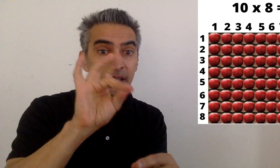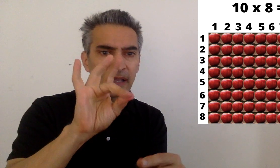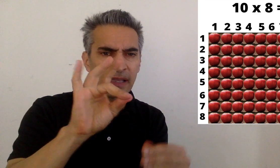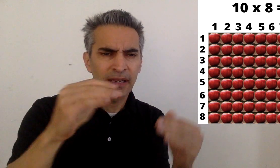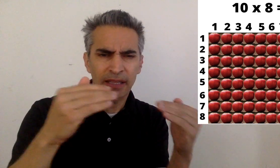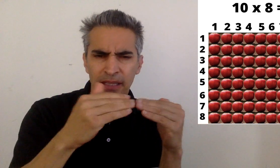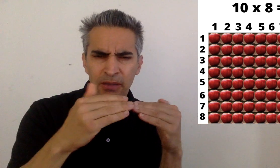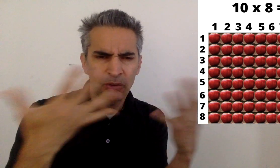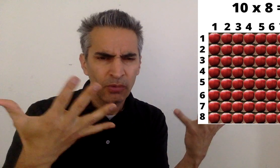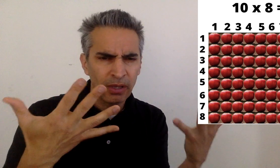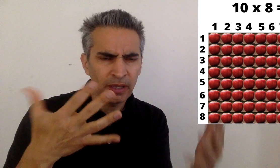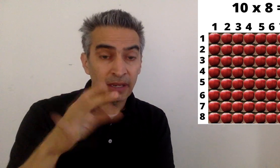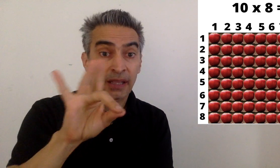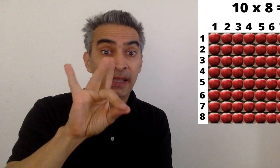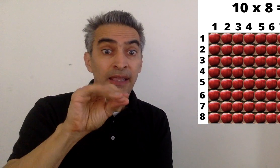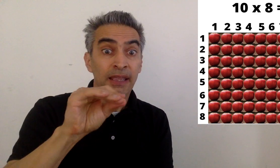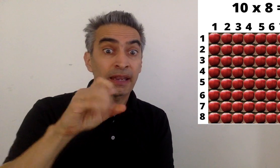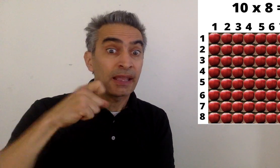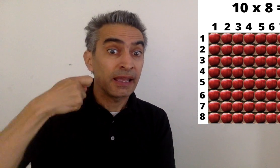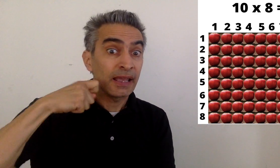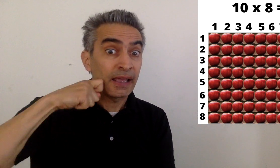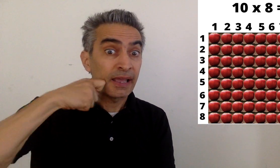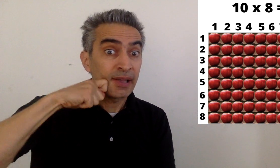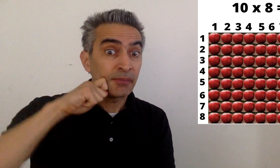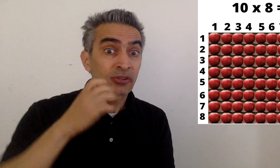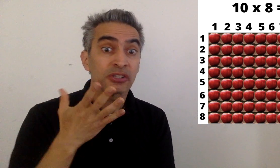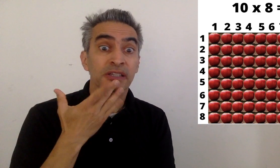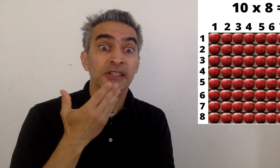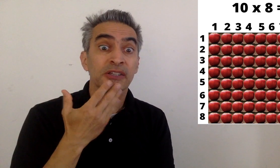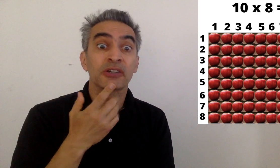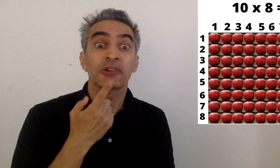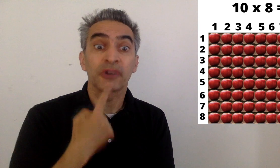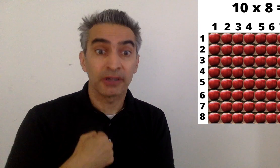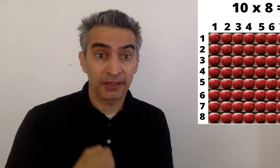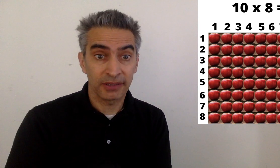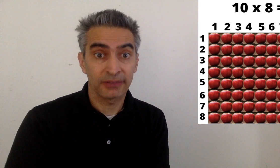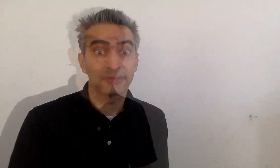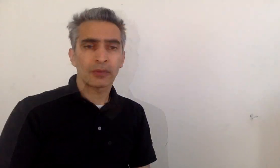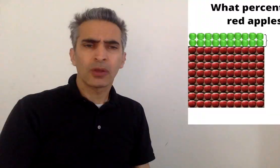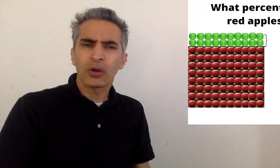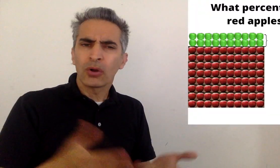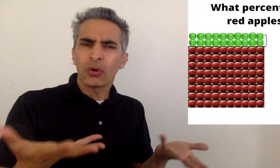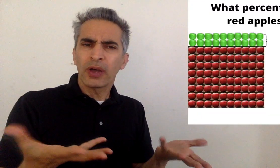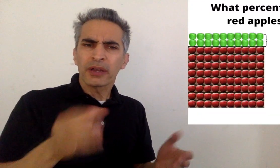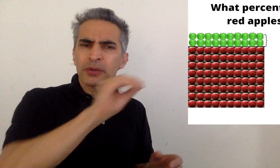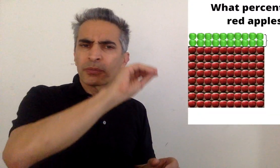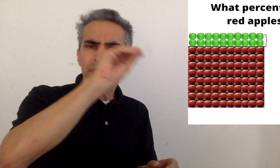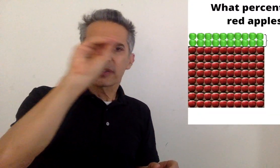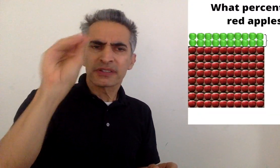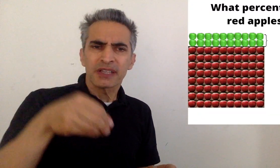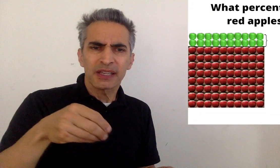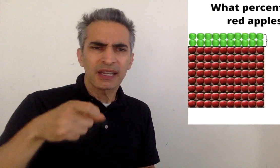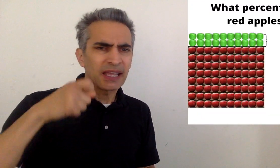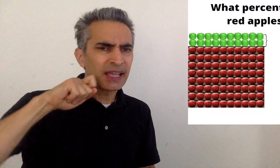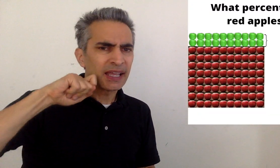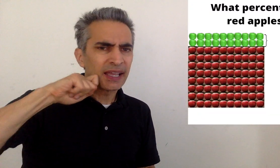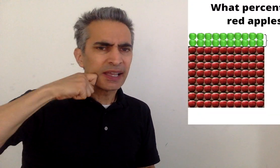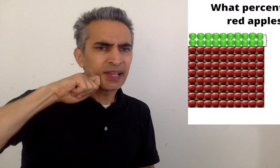Ten times eight equals eighty red apples. What percent of the